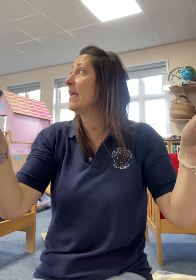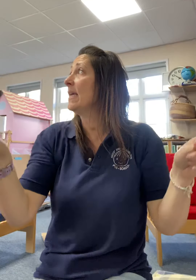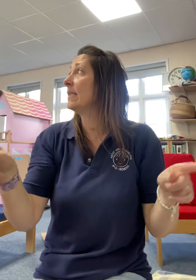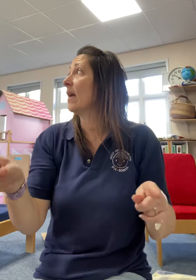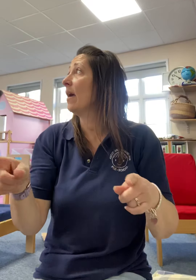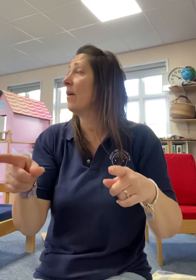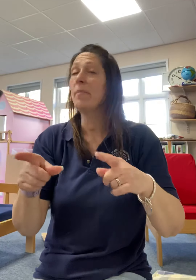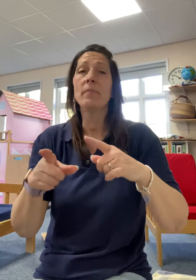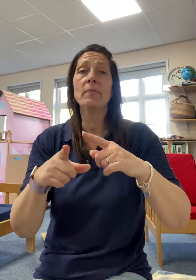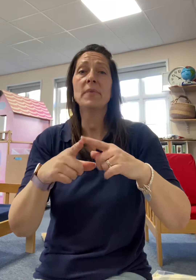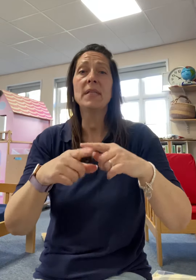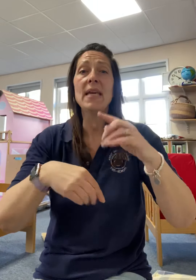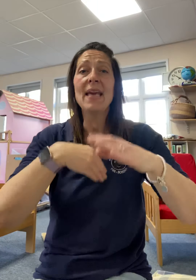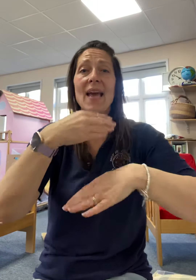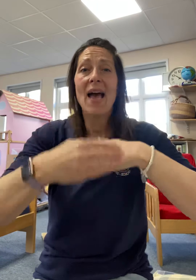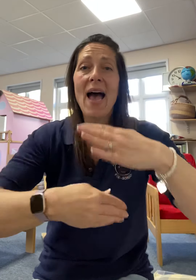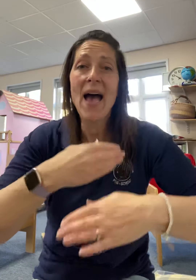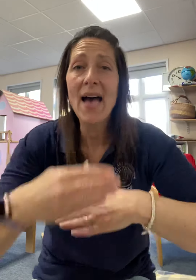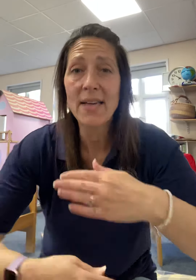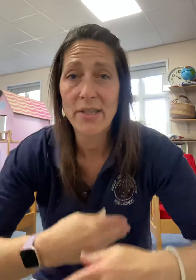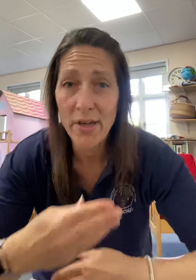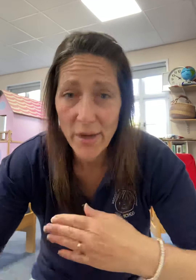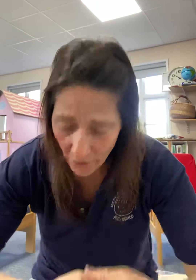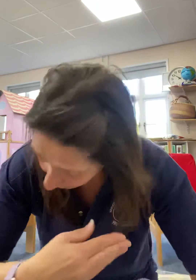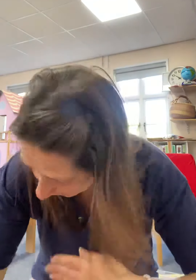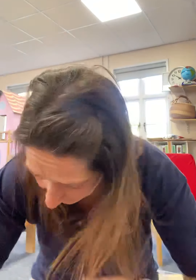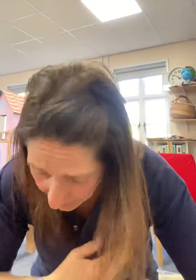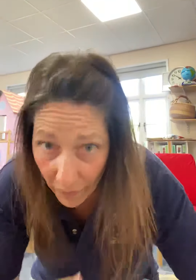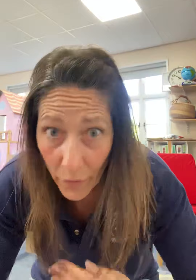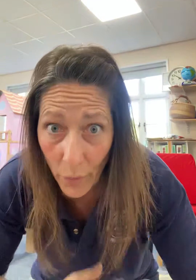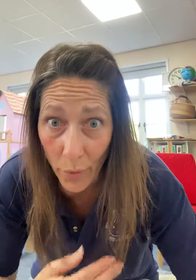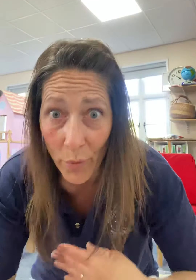Dumpty sat had a great fall.